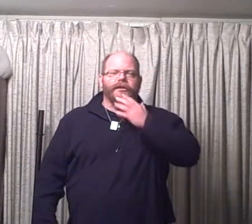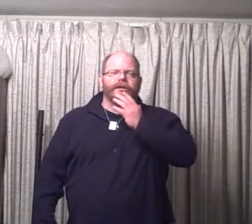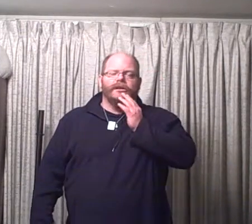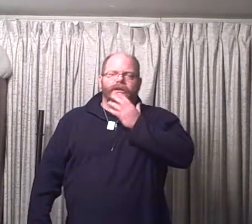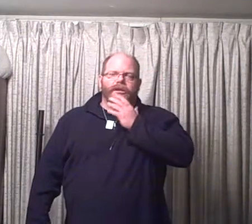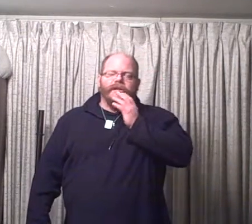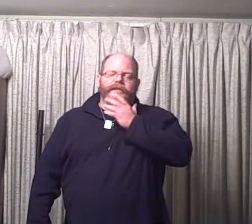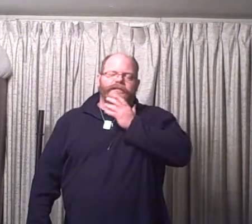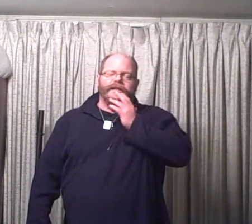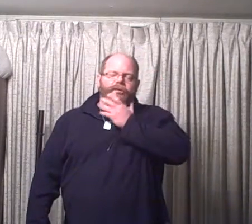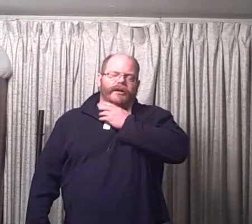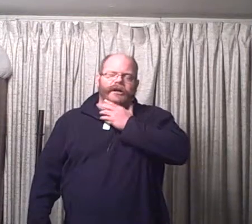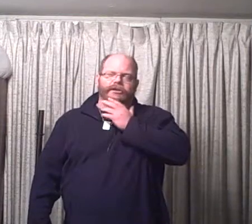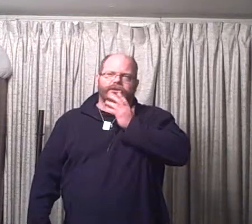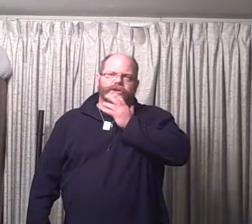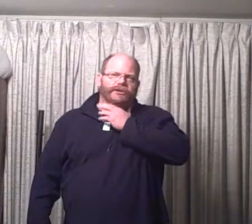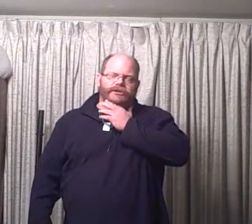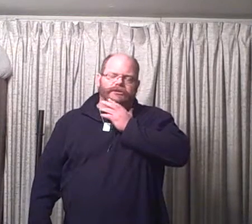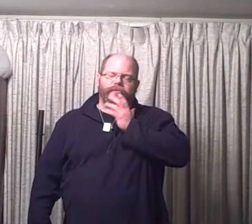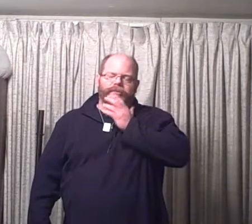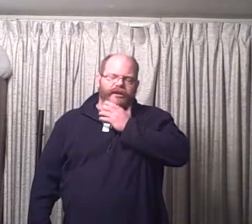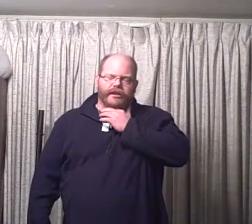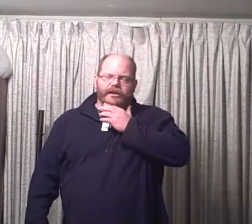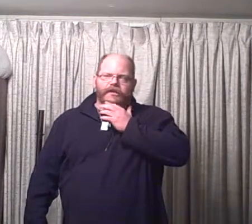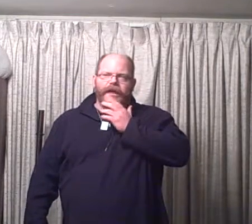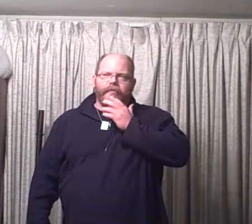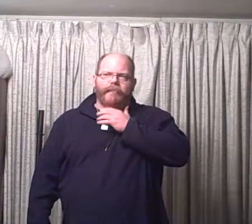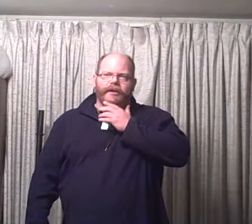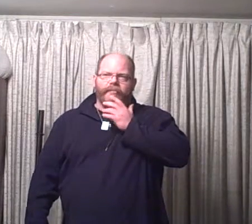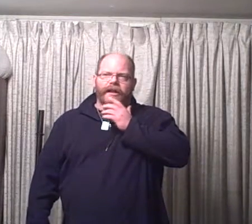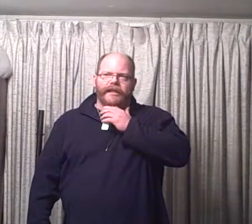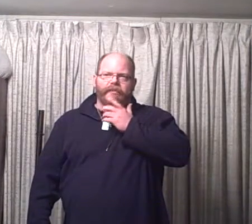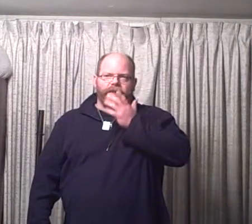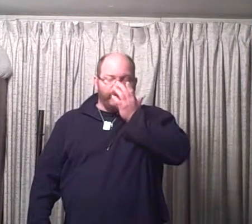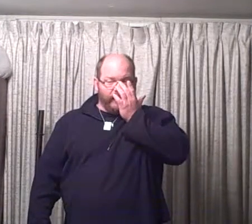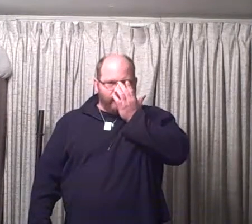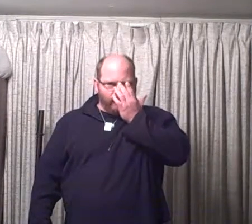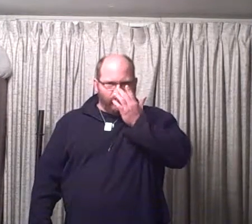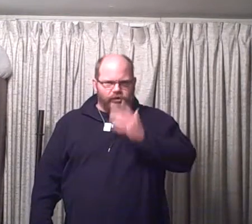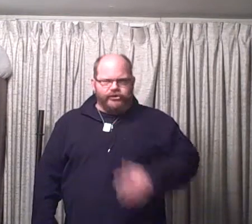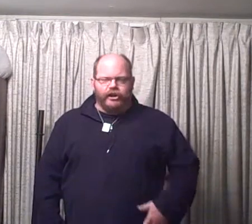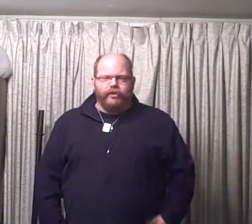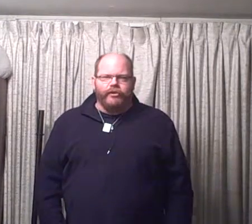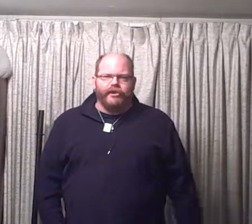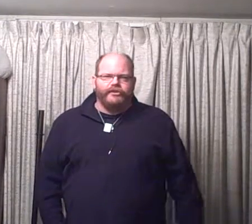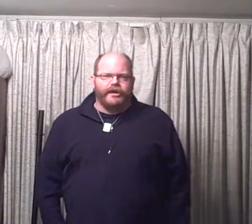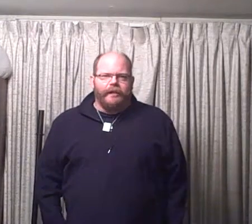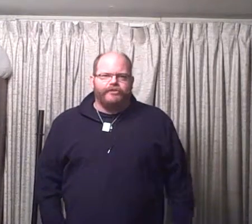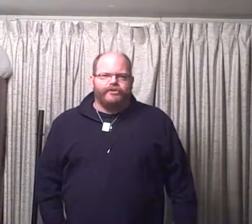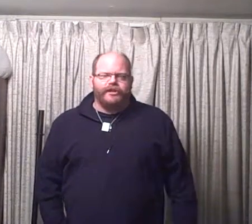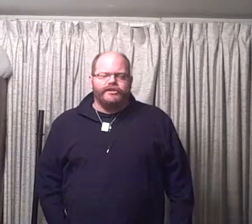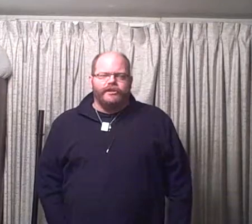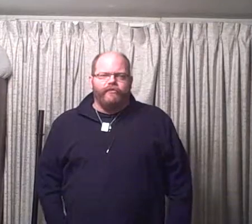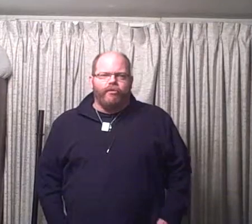Anyway, let's see. What else? That might be about it. Monday's show will start with the top 64